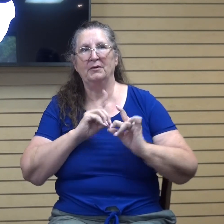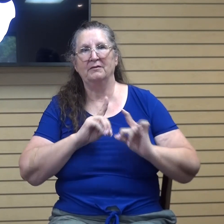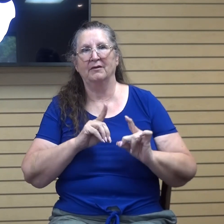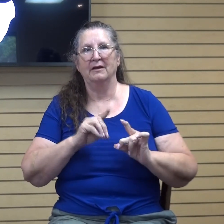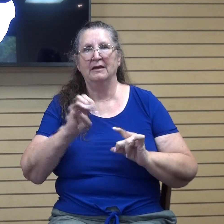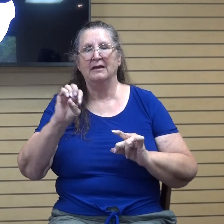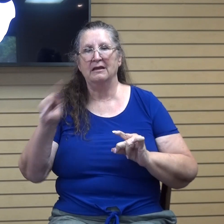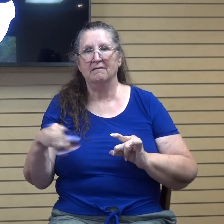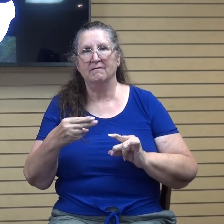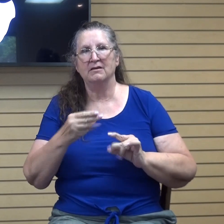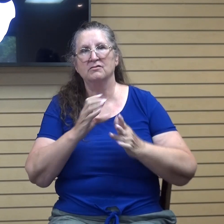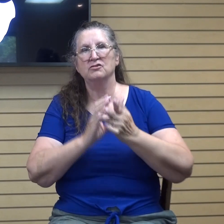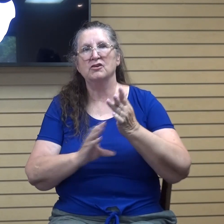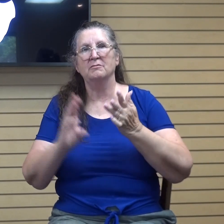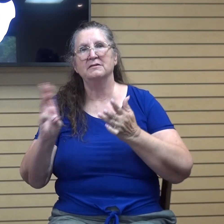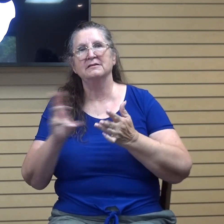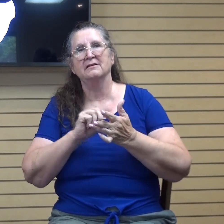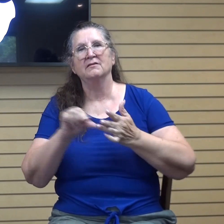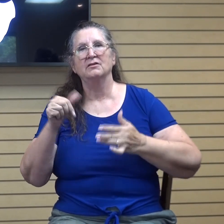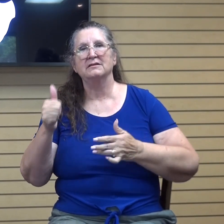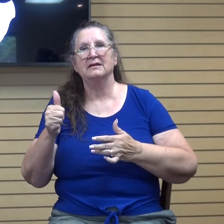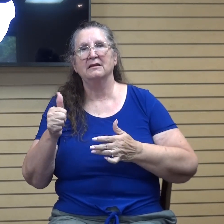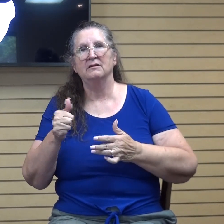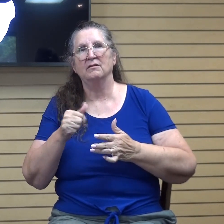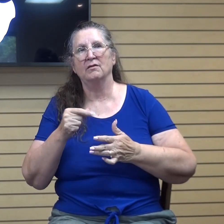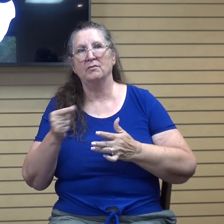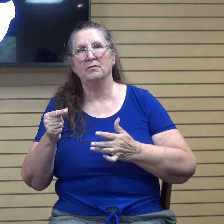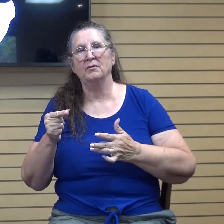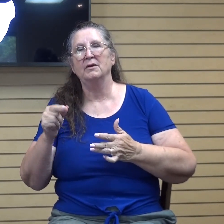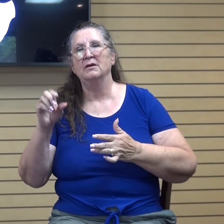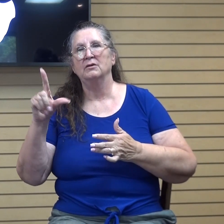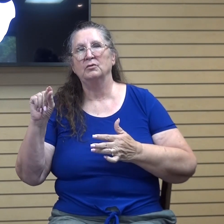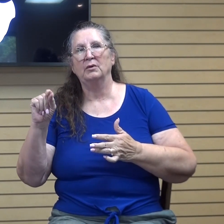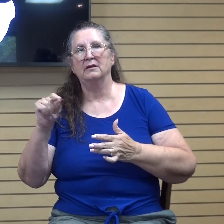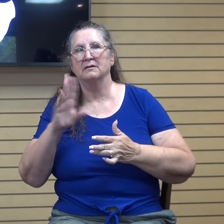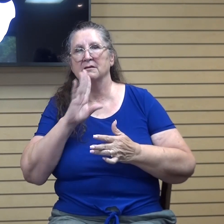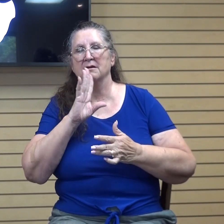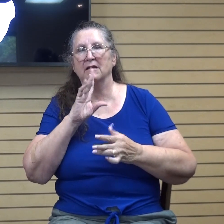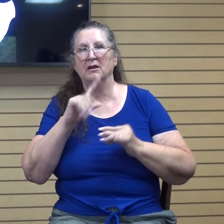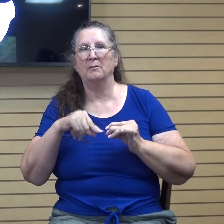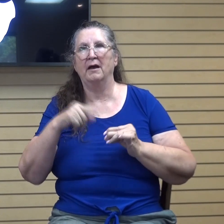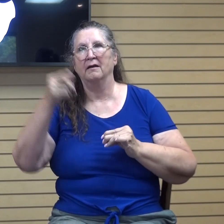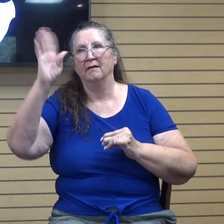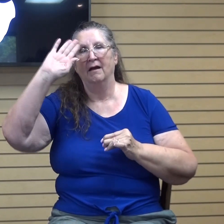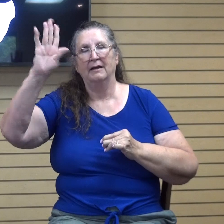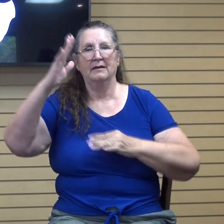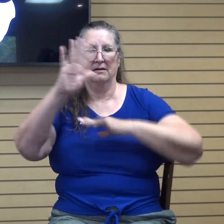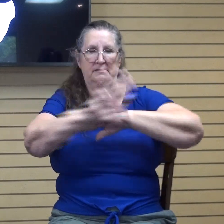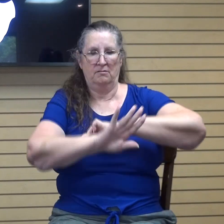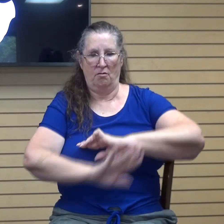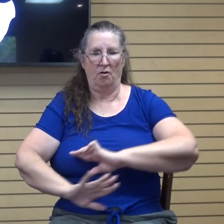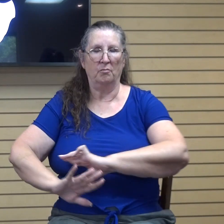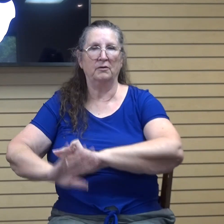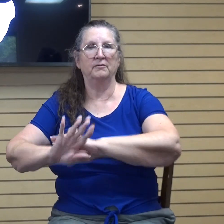chapter 6, verse 10 through 20, talking about the armor of God. And I've titled the